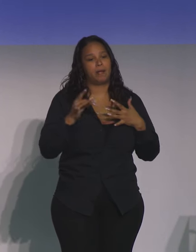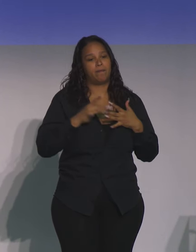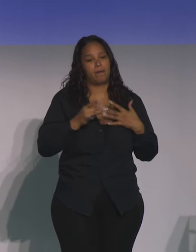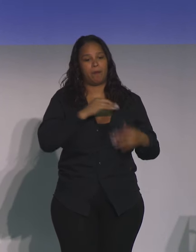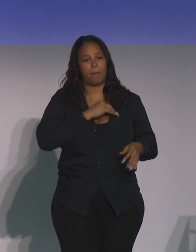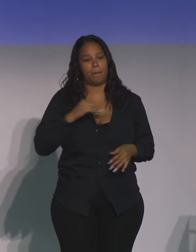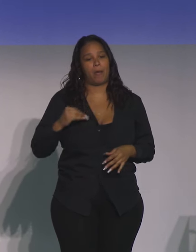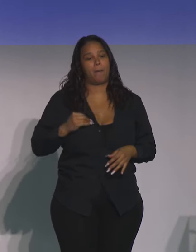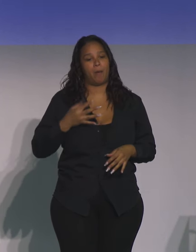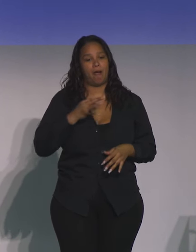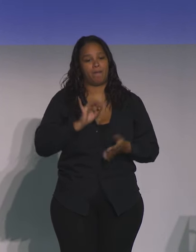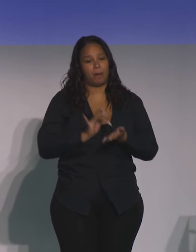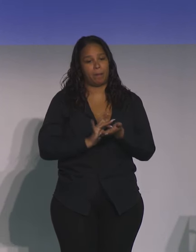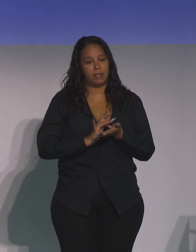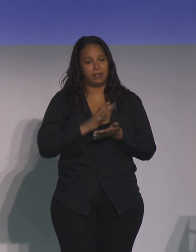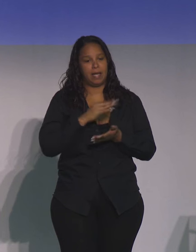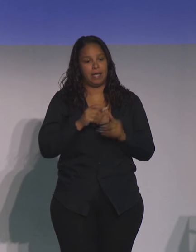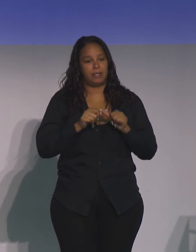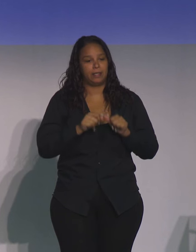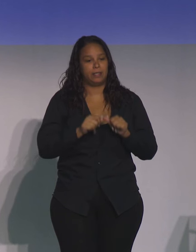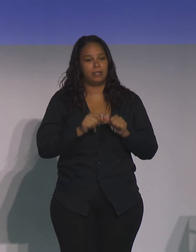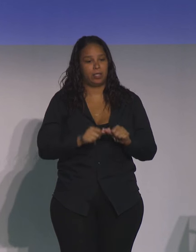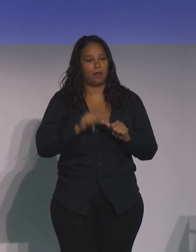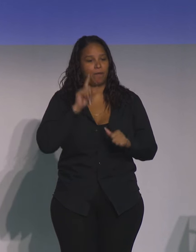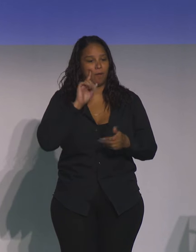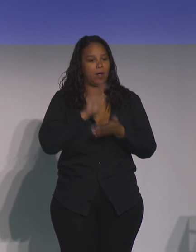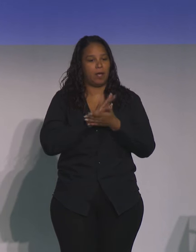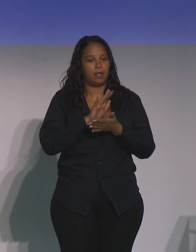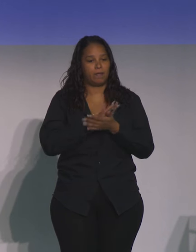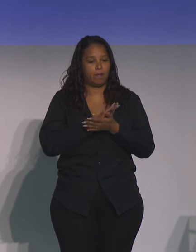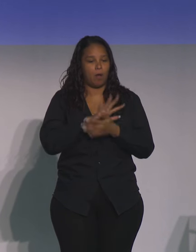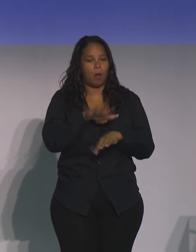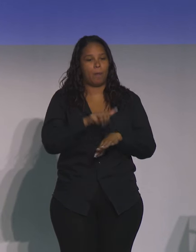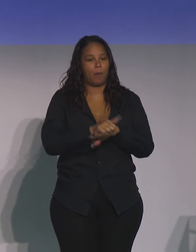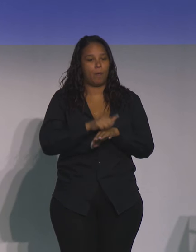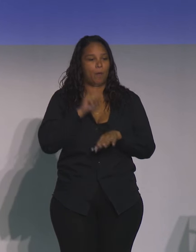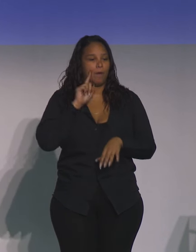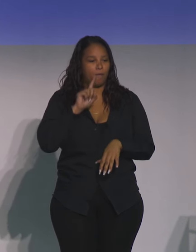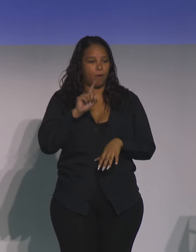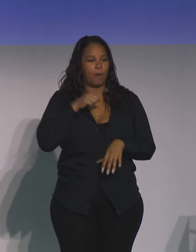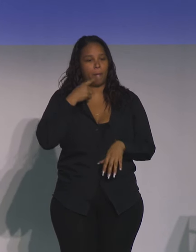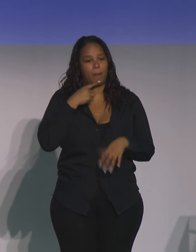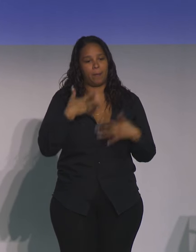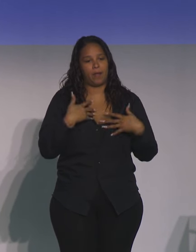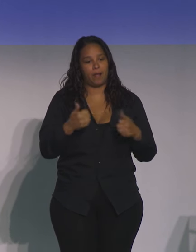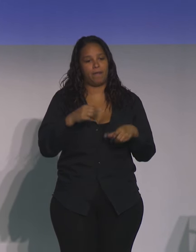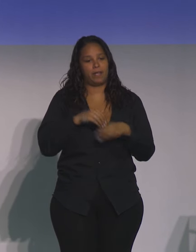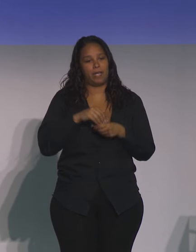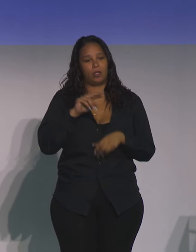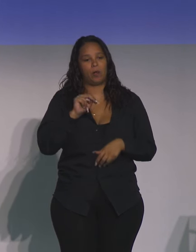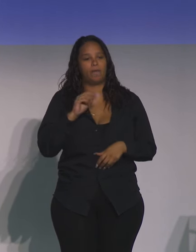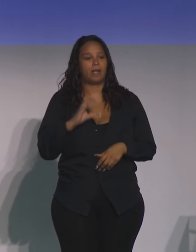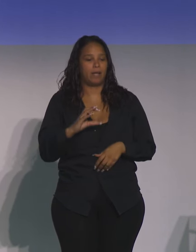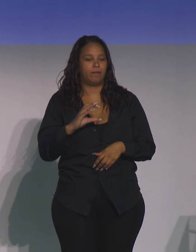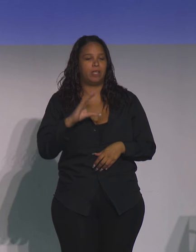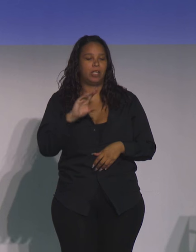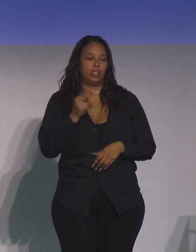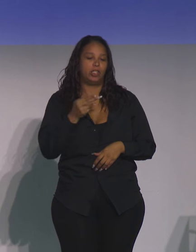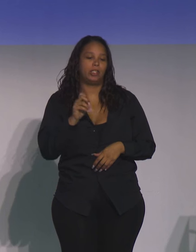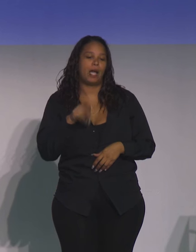Medicine and continues her academic appointment at the Gillings School of Global Public Health at the University of North Carolina Chapel Hill.